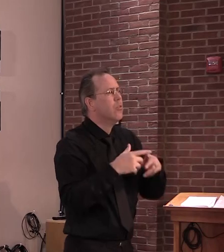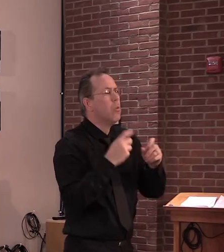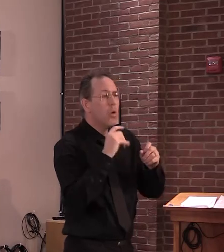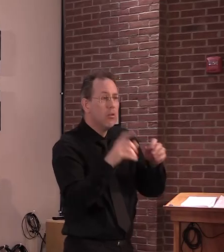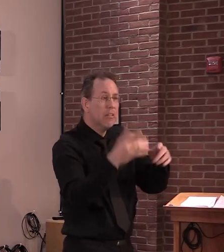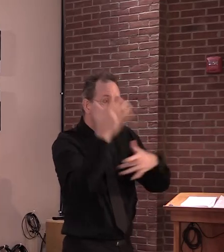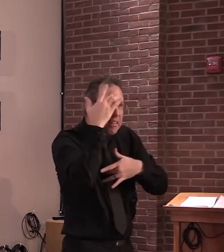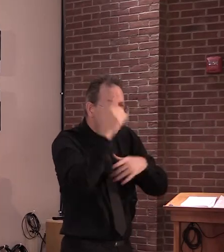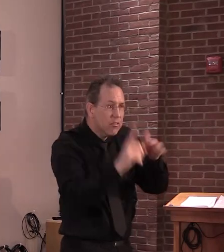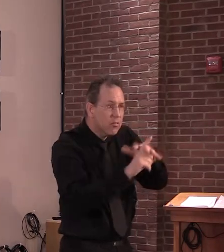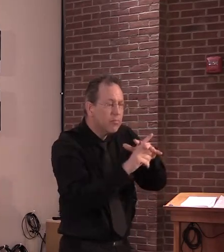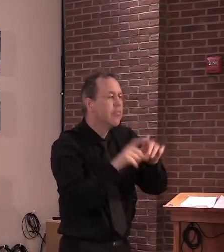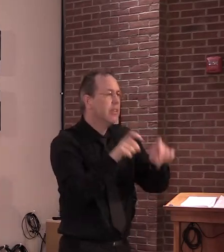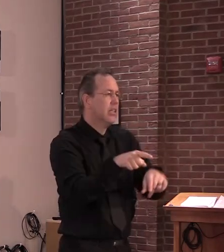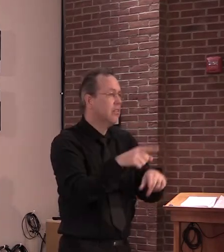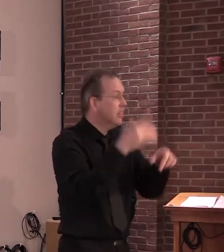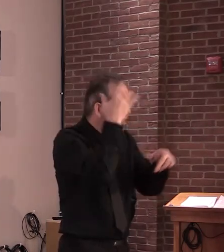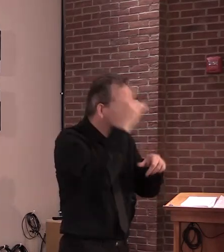Okay, thank you.